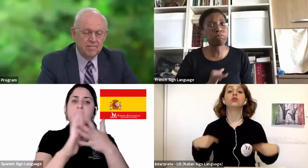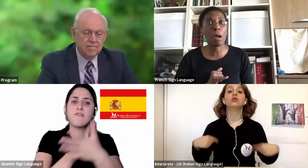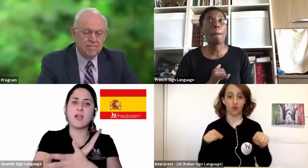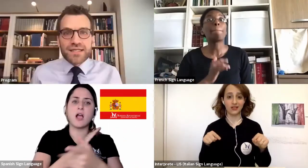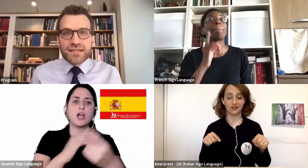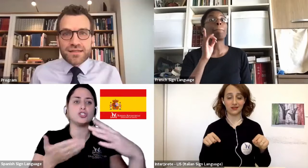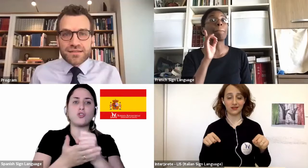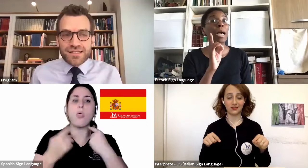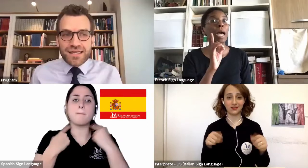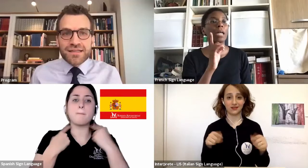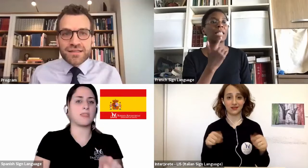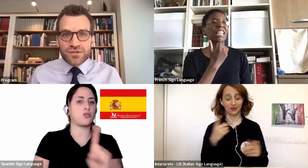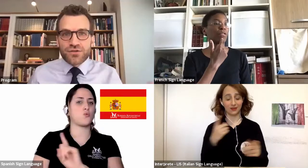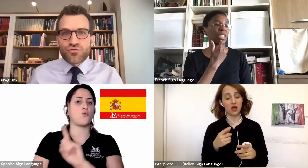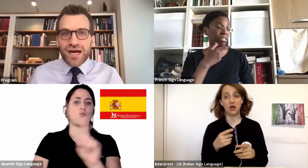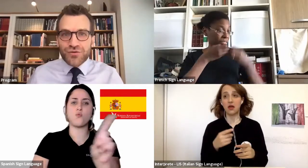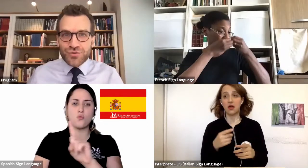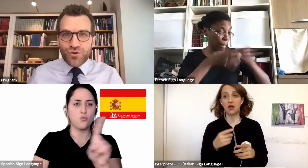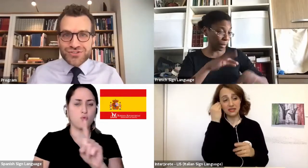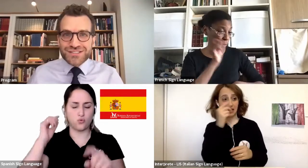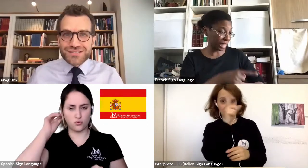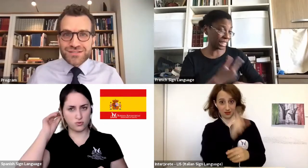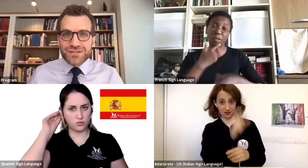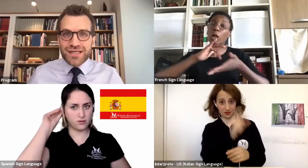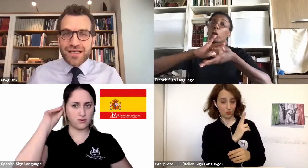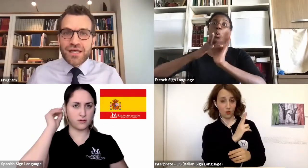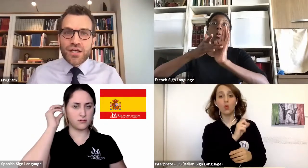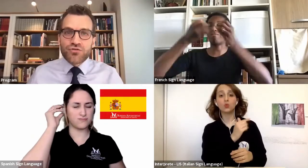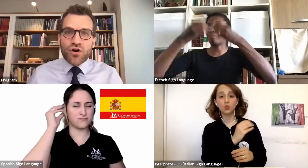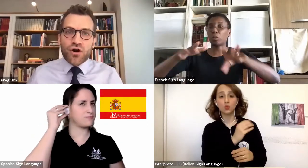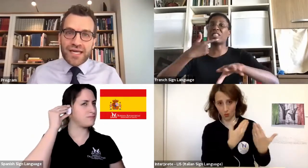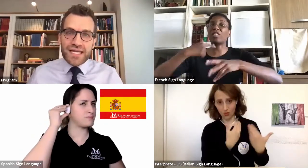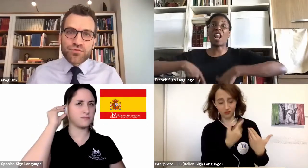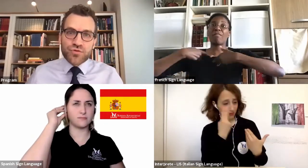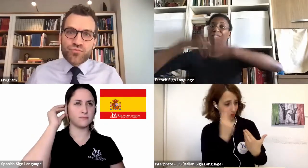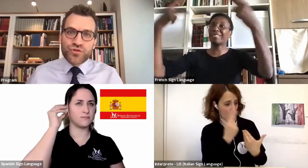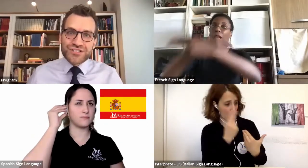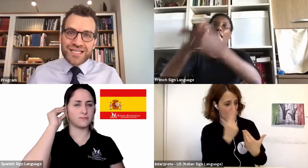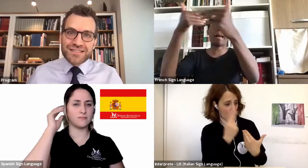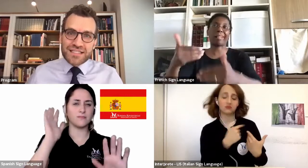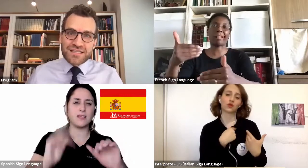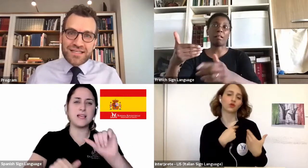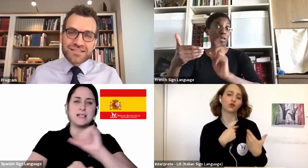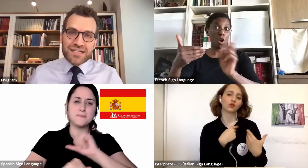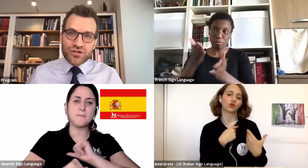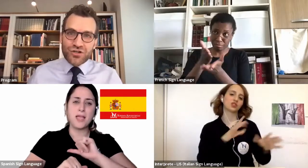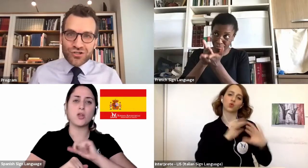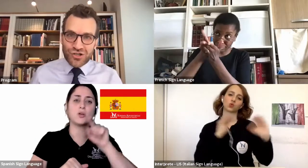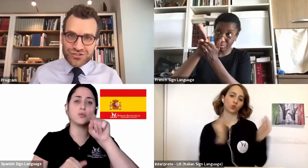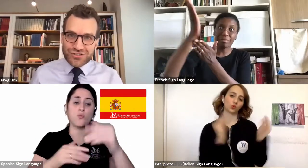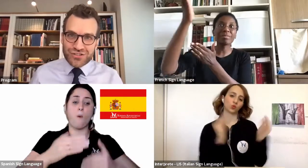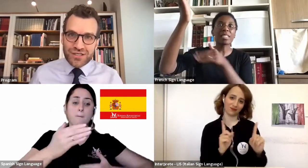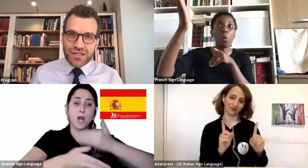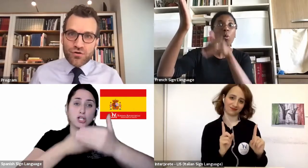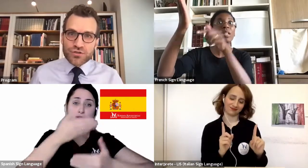Hopefully, throughout the process, you are able to appreciate the things that are not